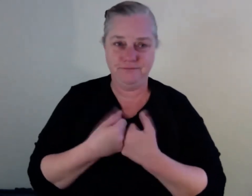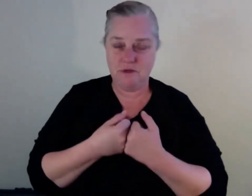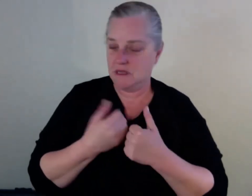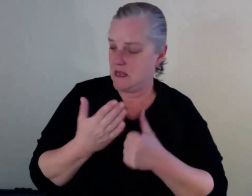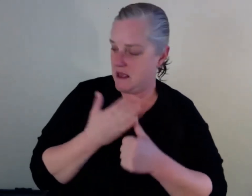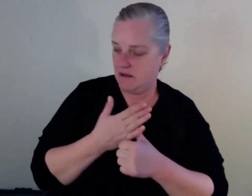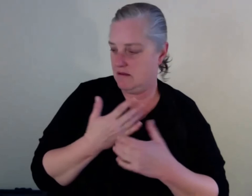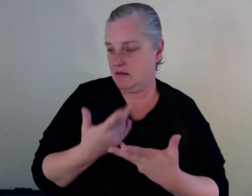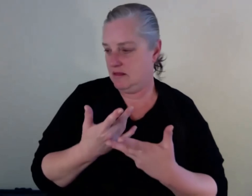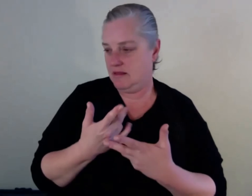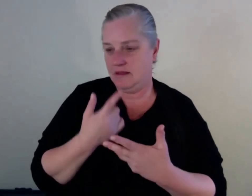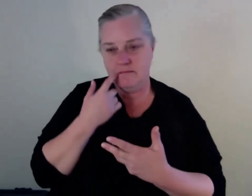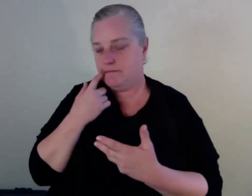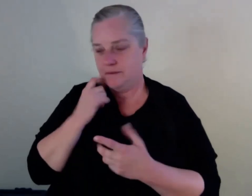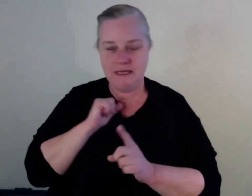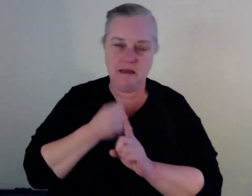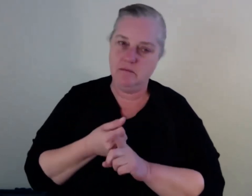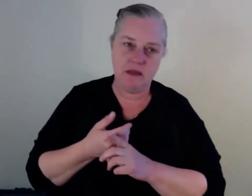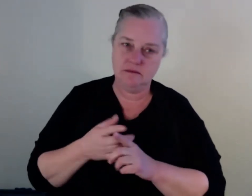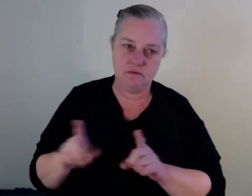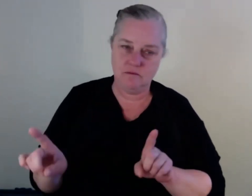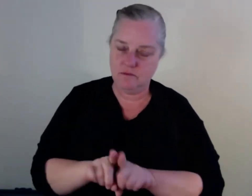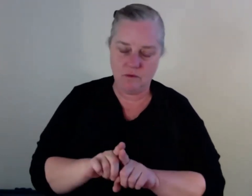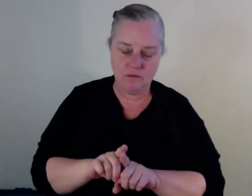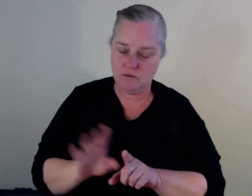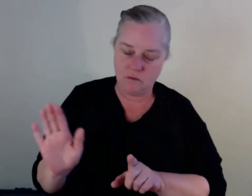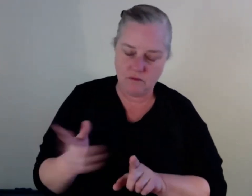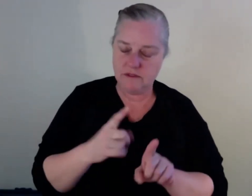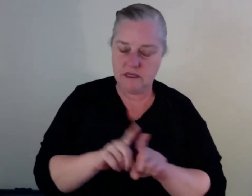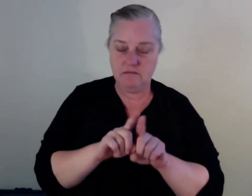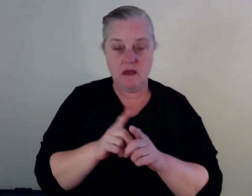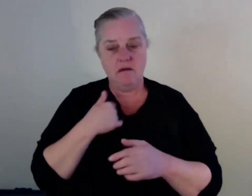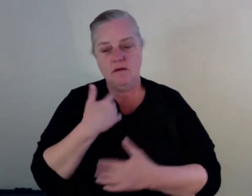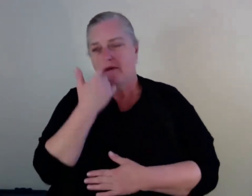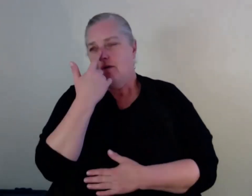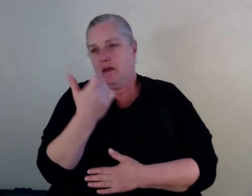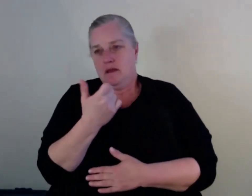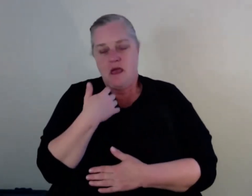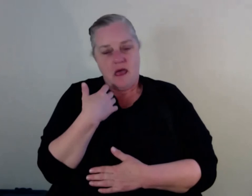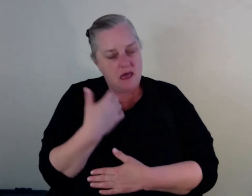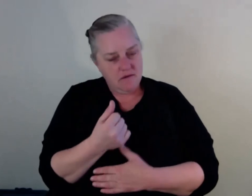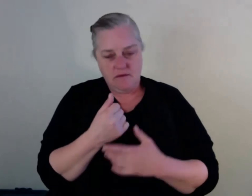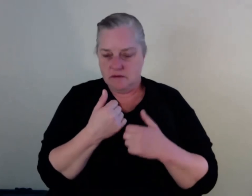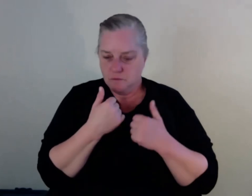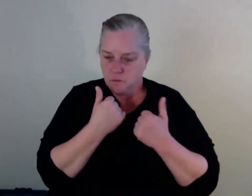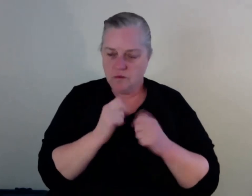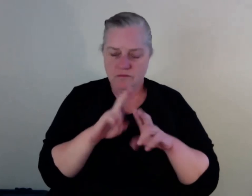brothers. And I'm part of people that I am. And I'm proud of them. And for